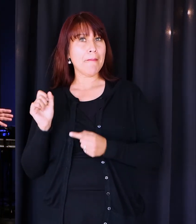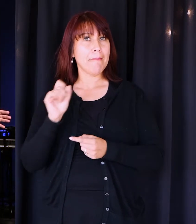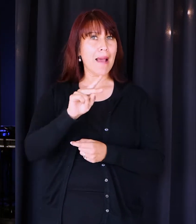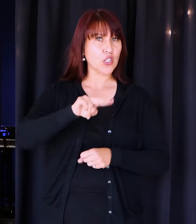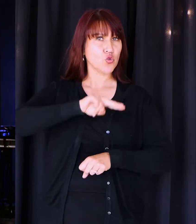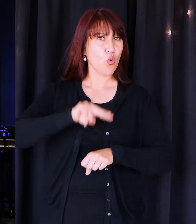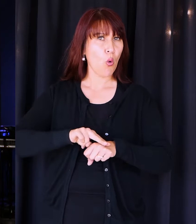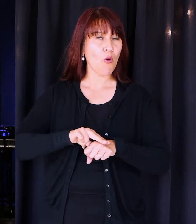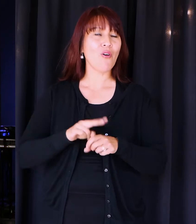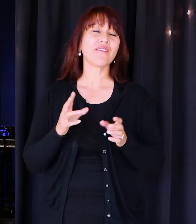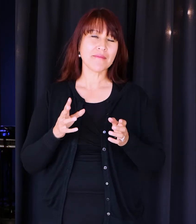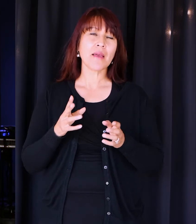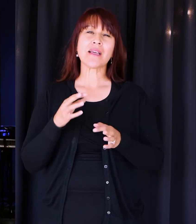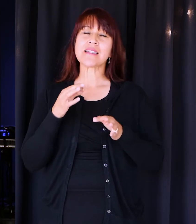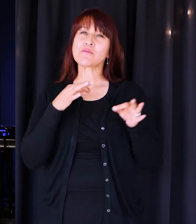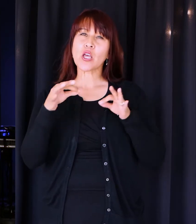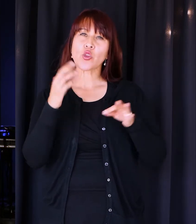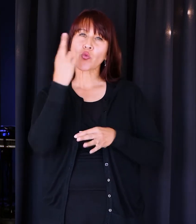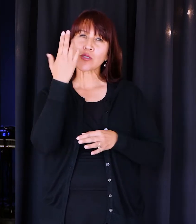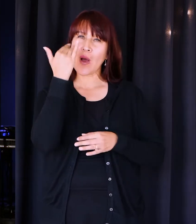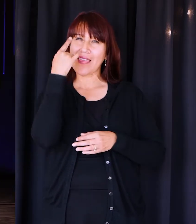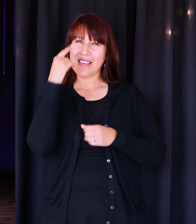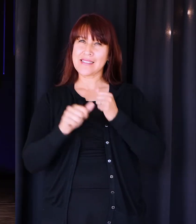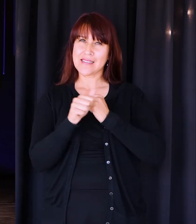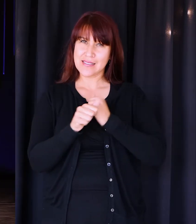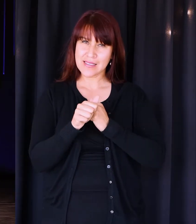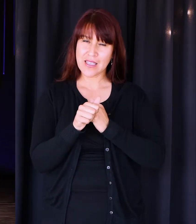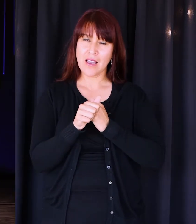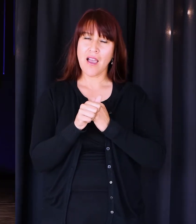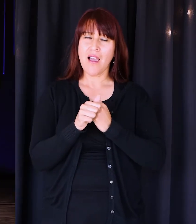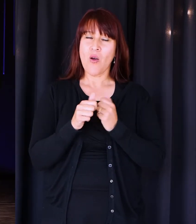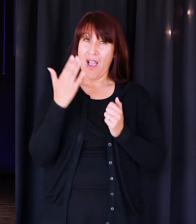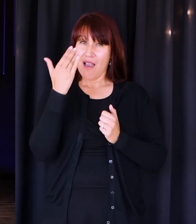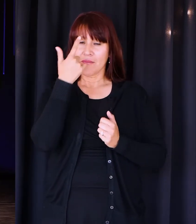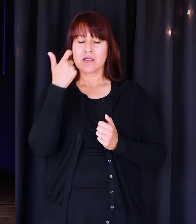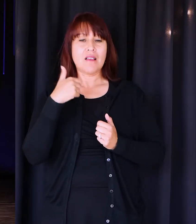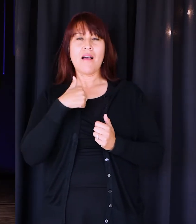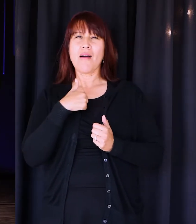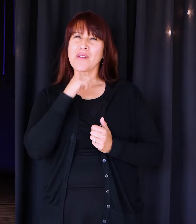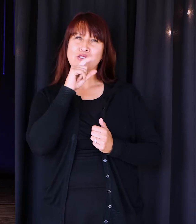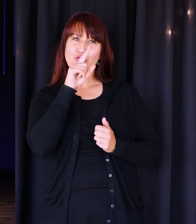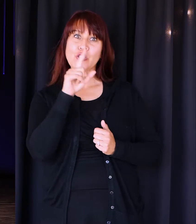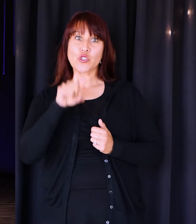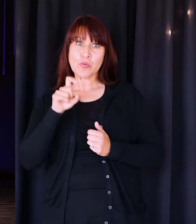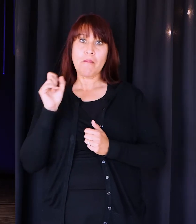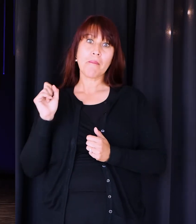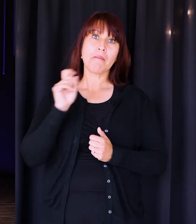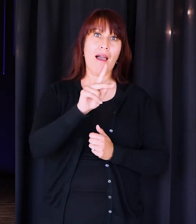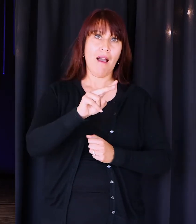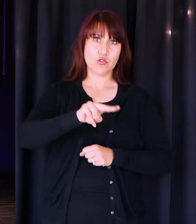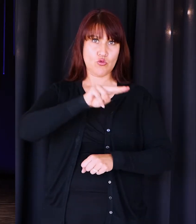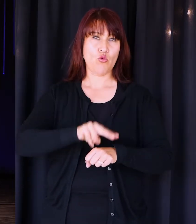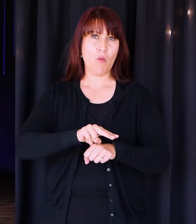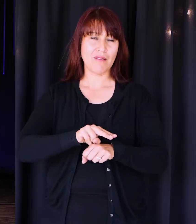to normal? Let me tell you why I think this is dangerous. Because I'm not so sure that we're supposed to go back to